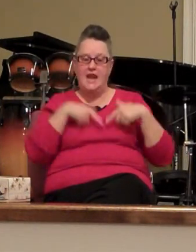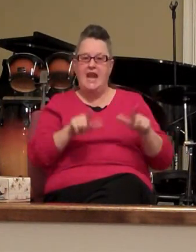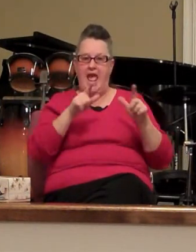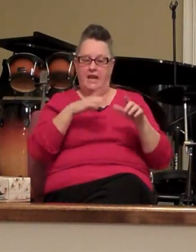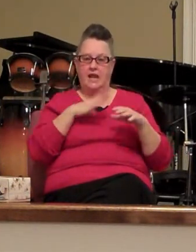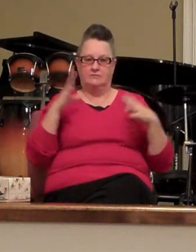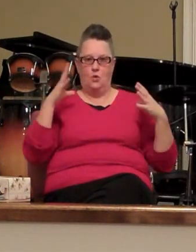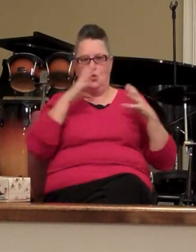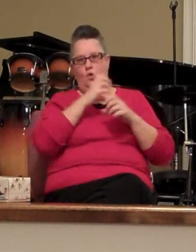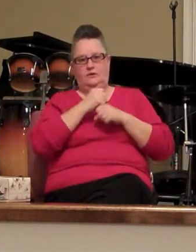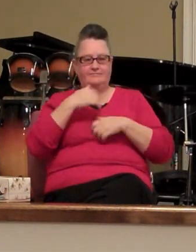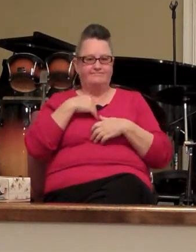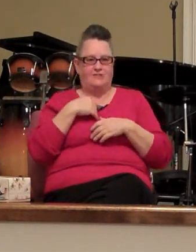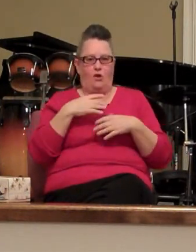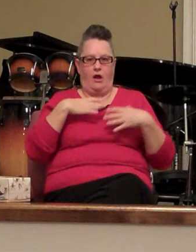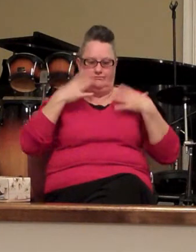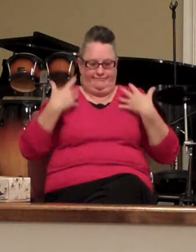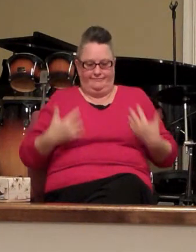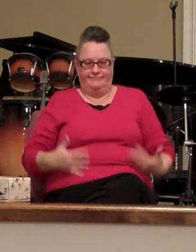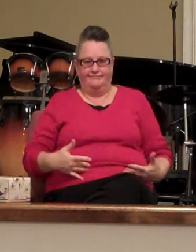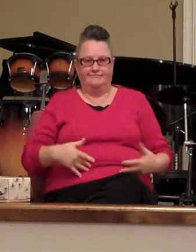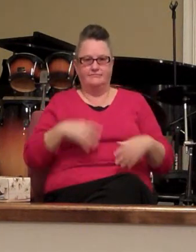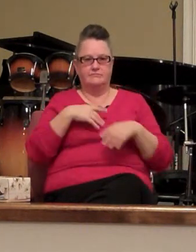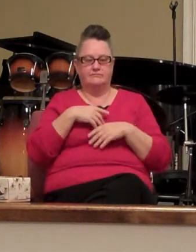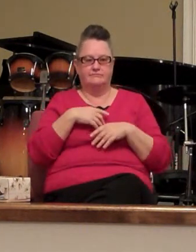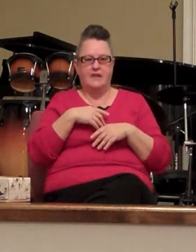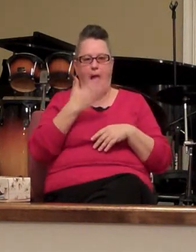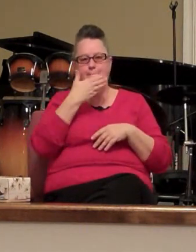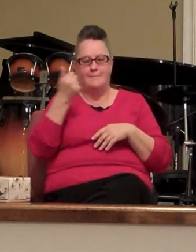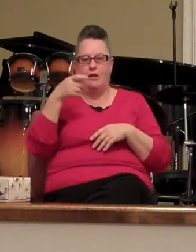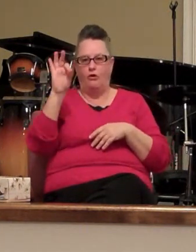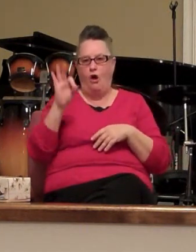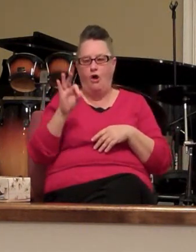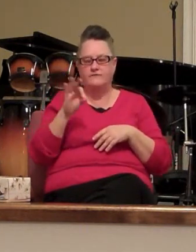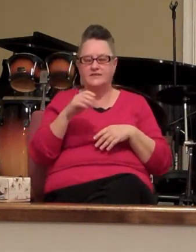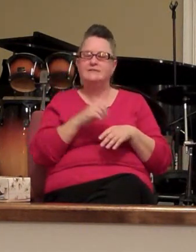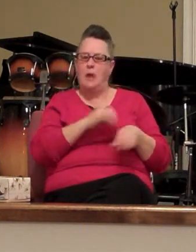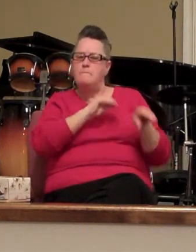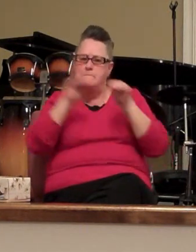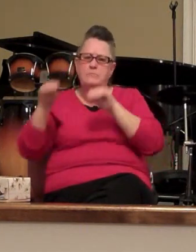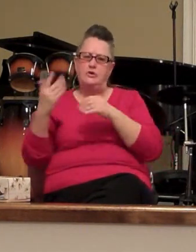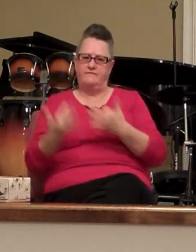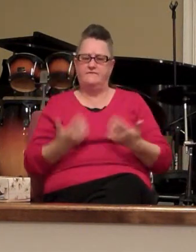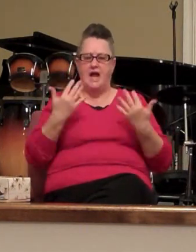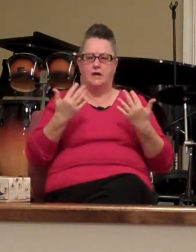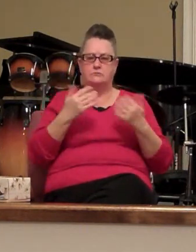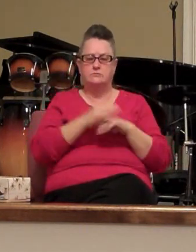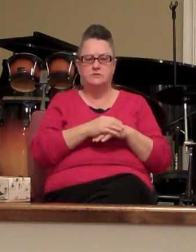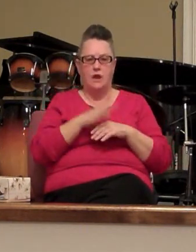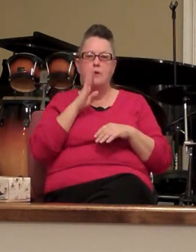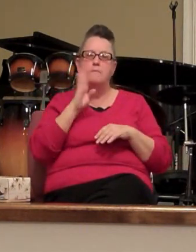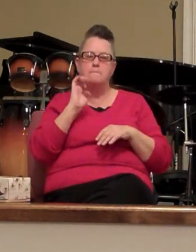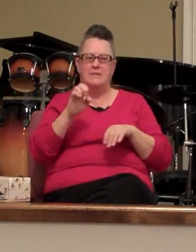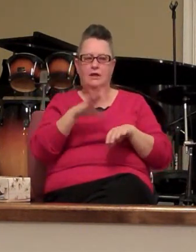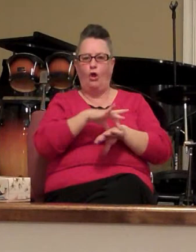that doesn't need to be there and I'm better off set a fire there will be earthquakes in divers places